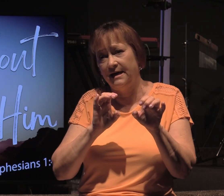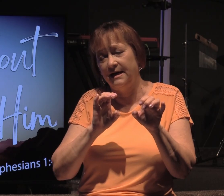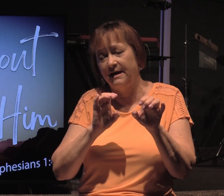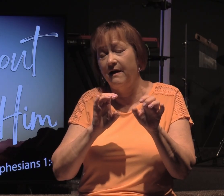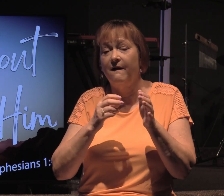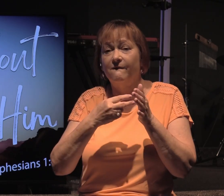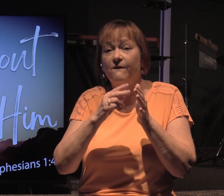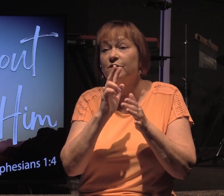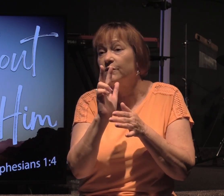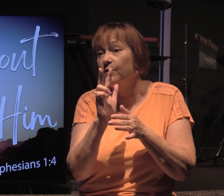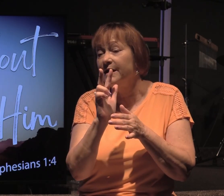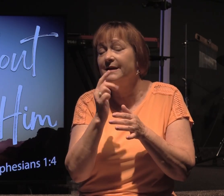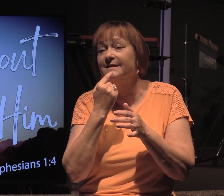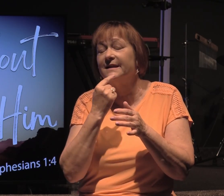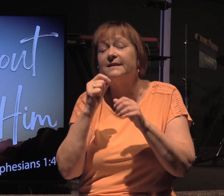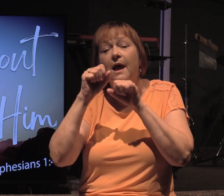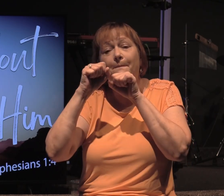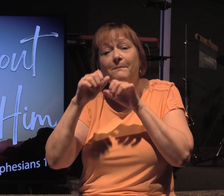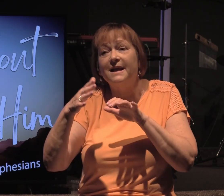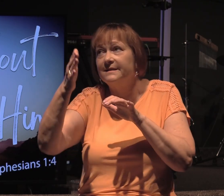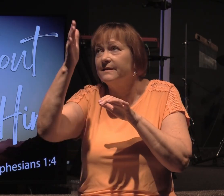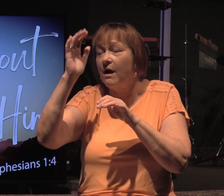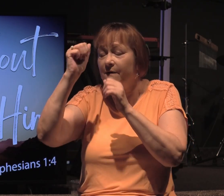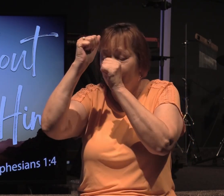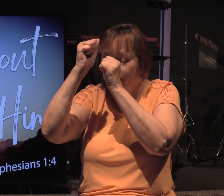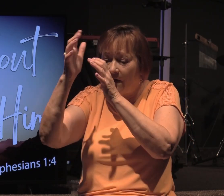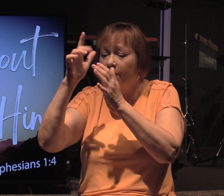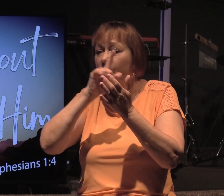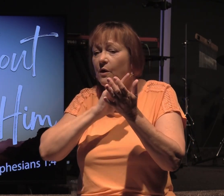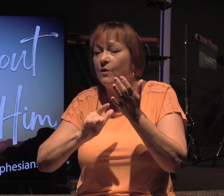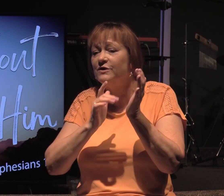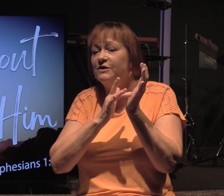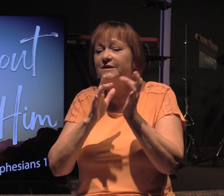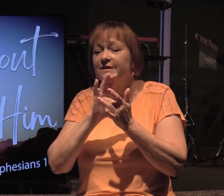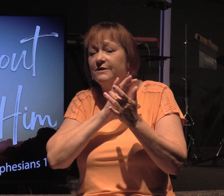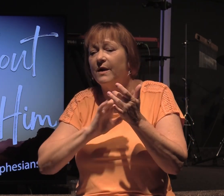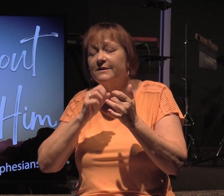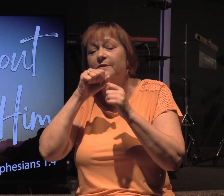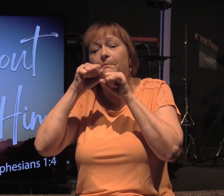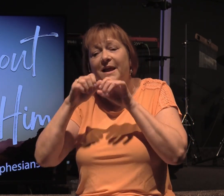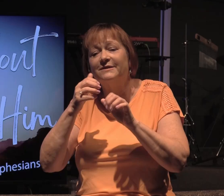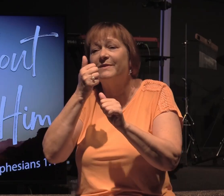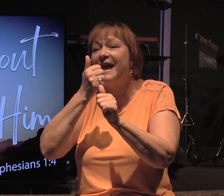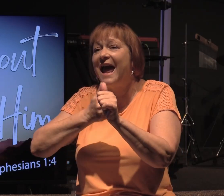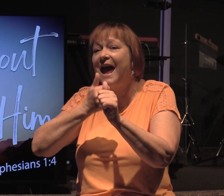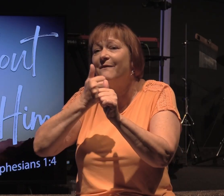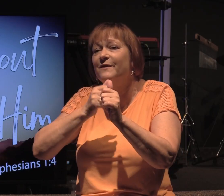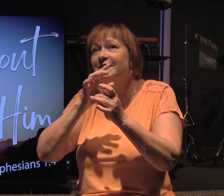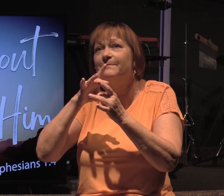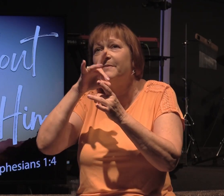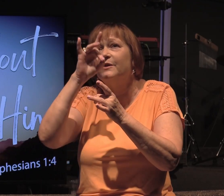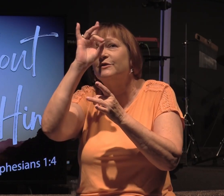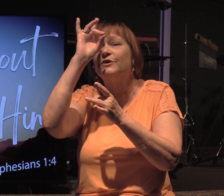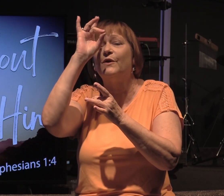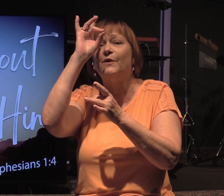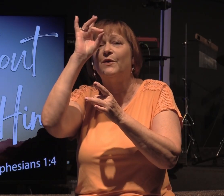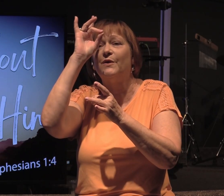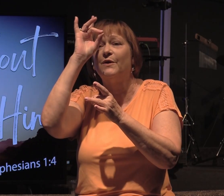Verse 3 says, Blessed be the God and Father of our Lord Jesus Christ, who has blessed us with every spiritual